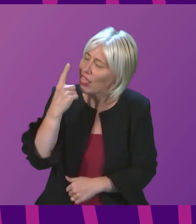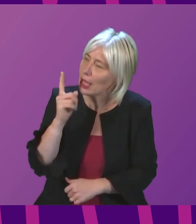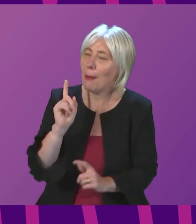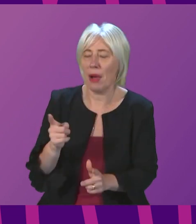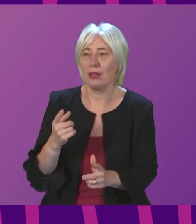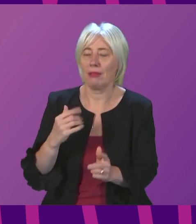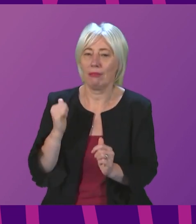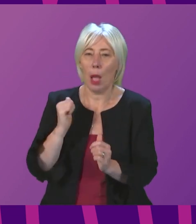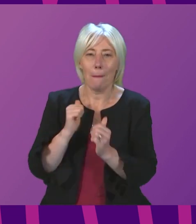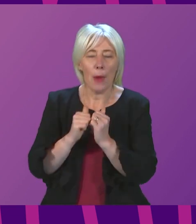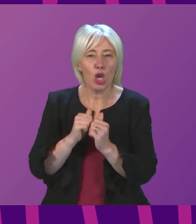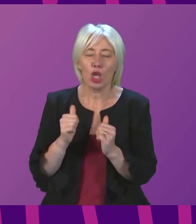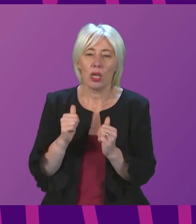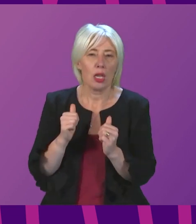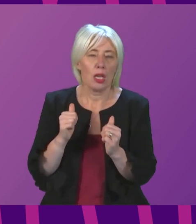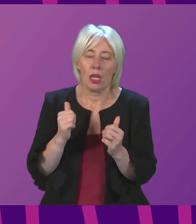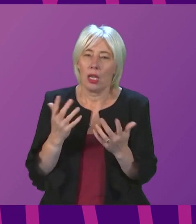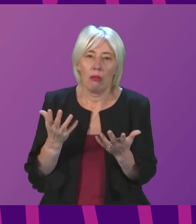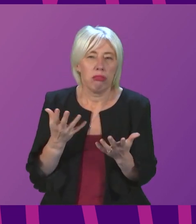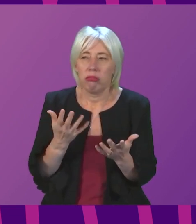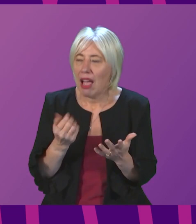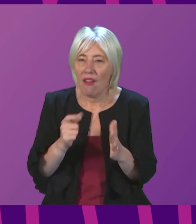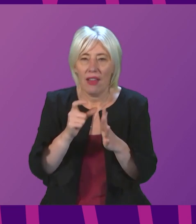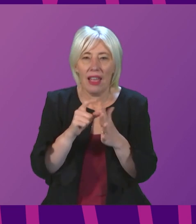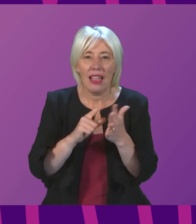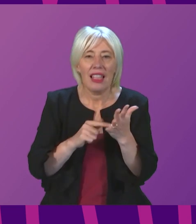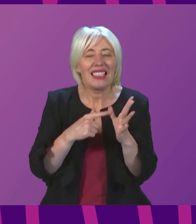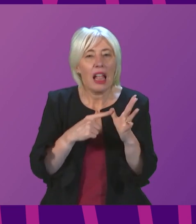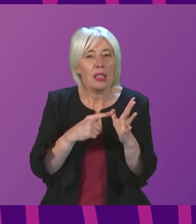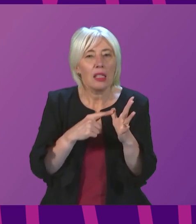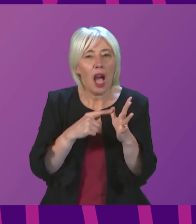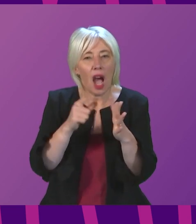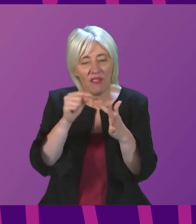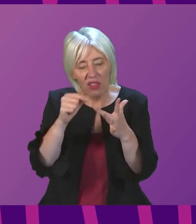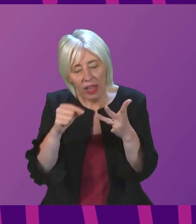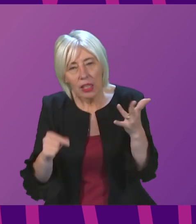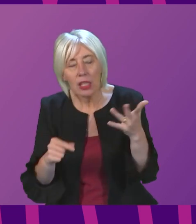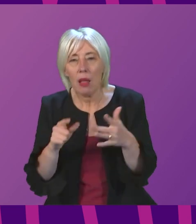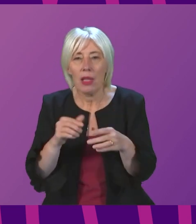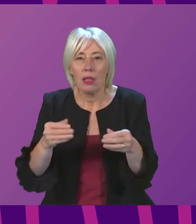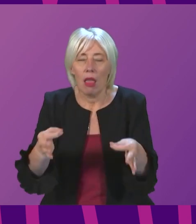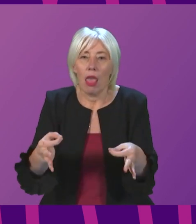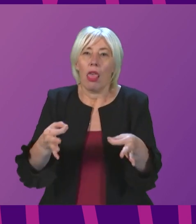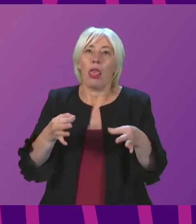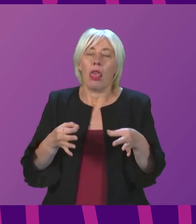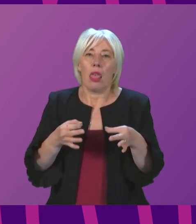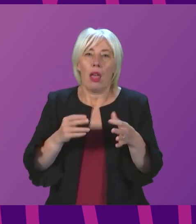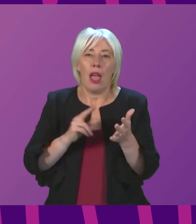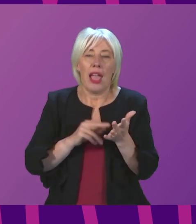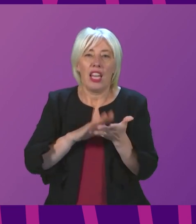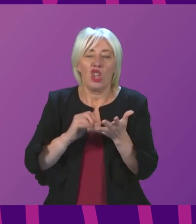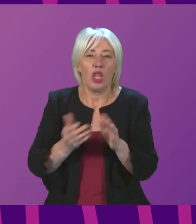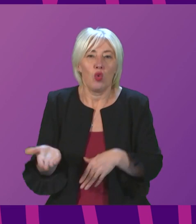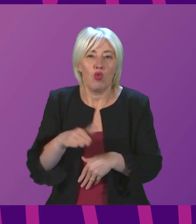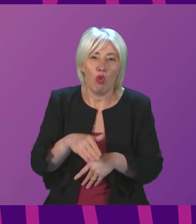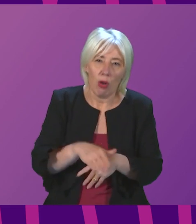March, not just Omicron since March, we have had the Delta variant that set back the ability of the NHS to recover. Now, of course,